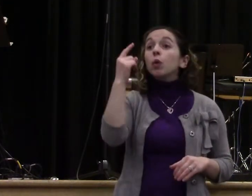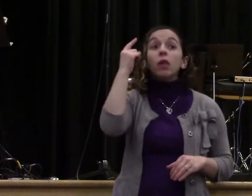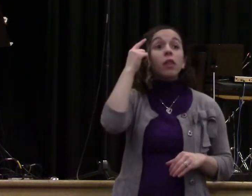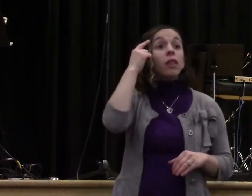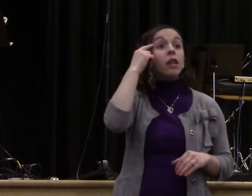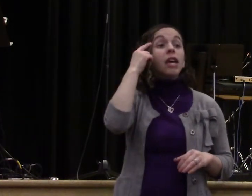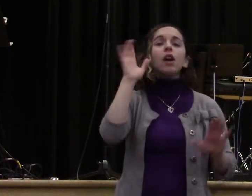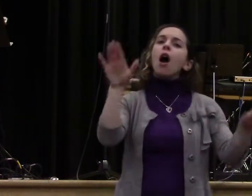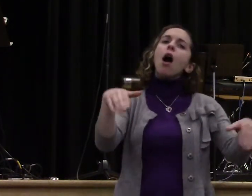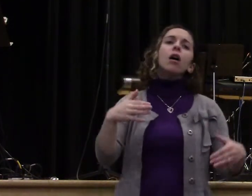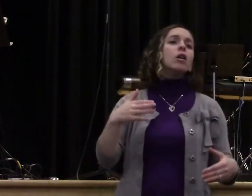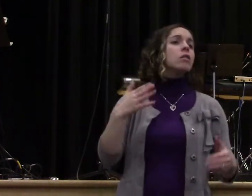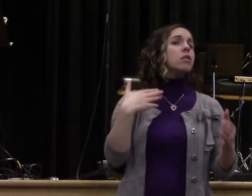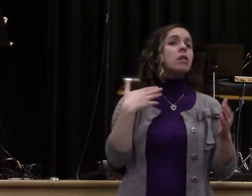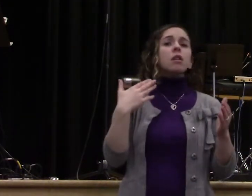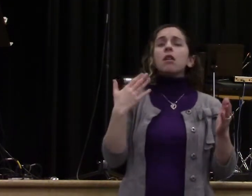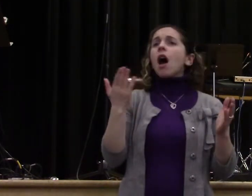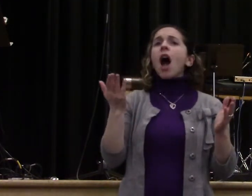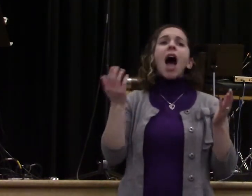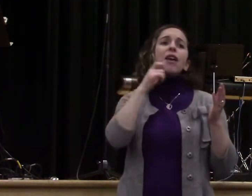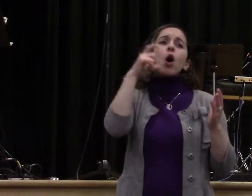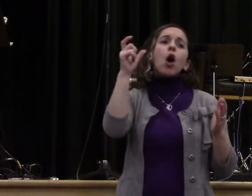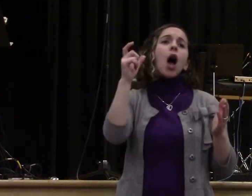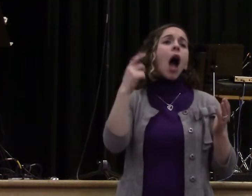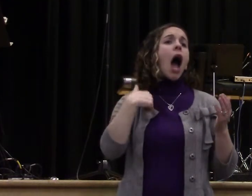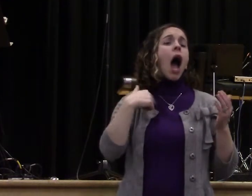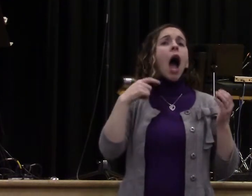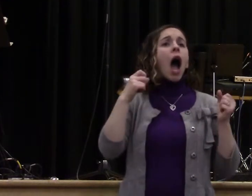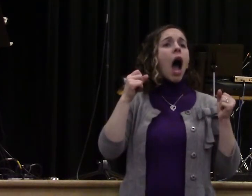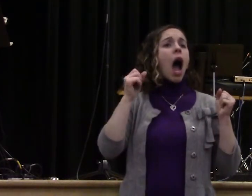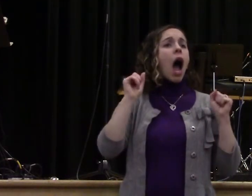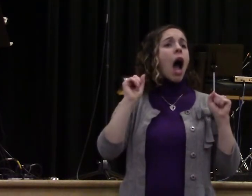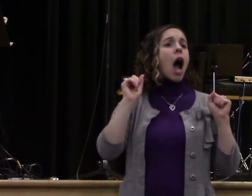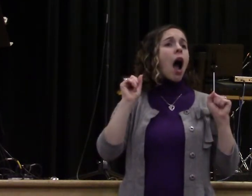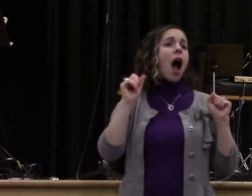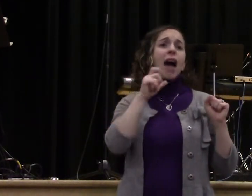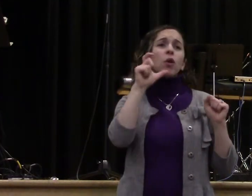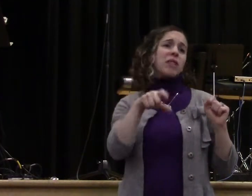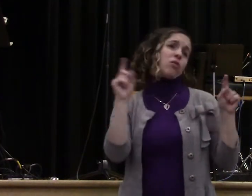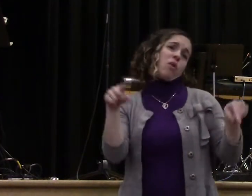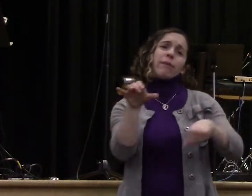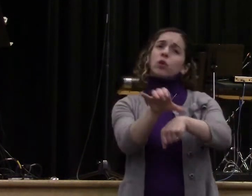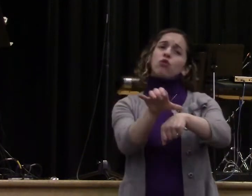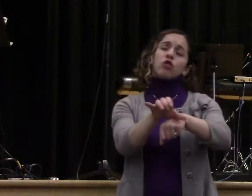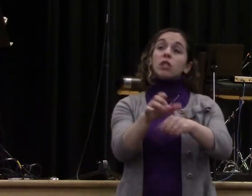God. How many times have I heard people say, you know, I can have church in the woods. Are you a monkey?